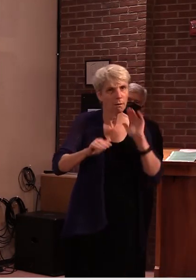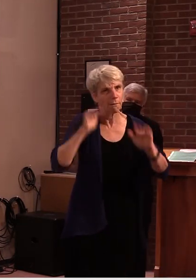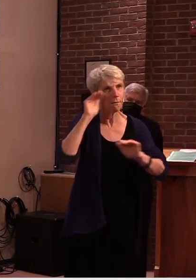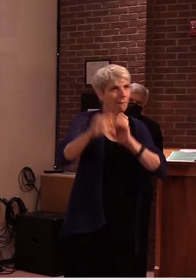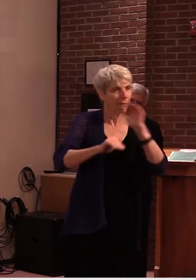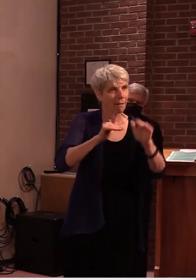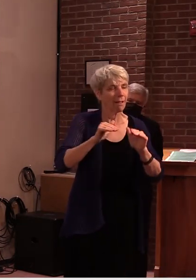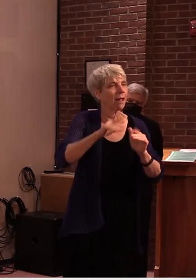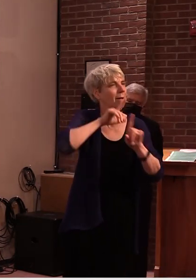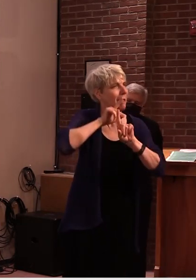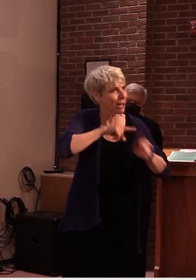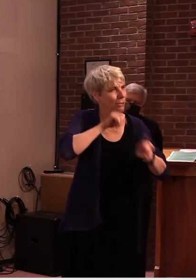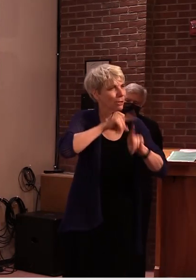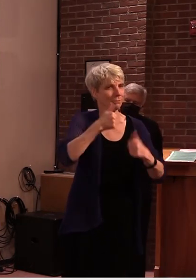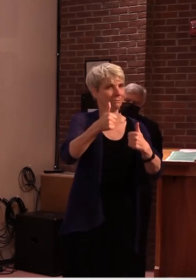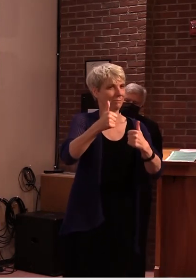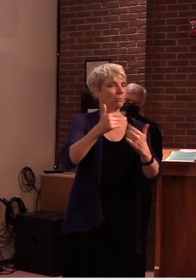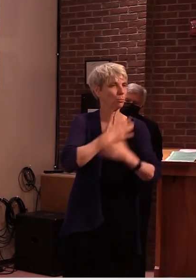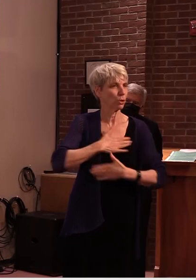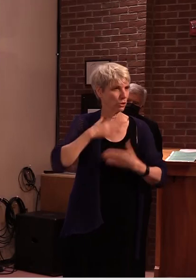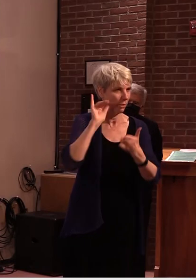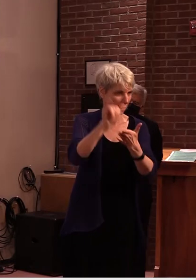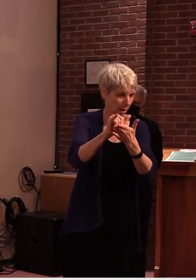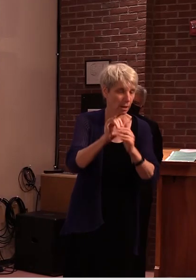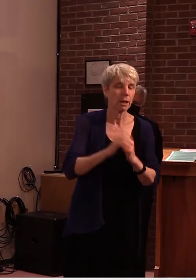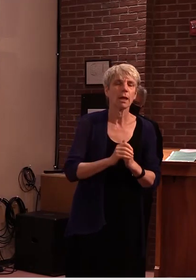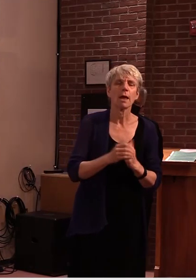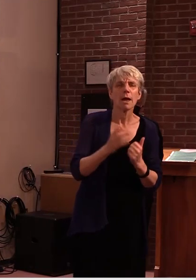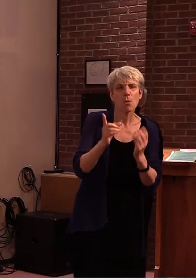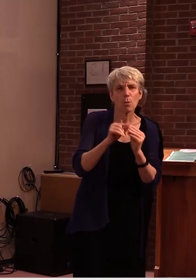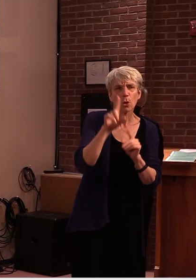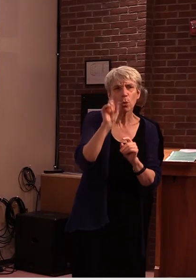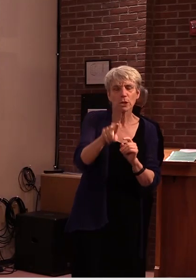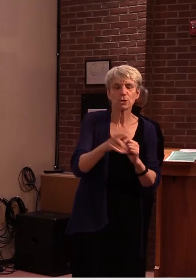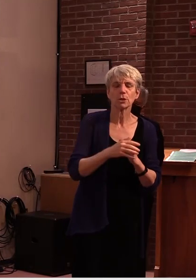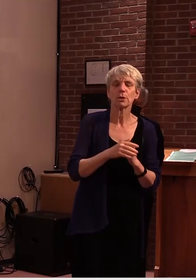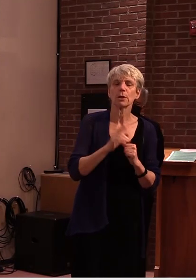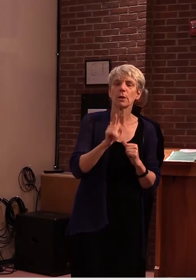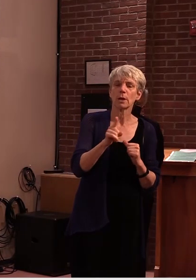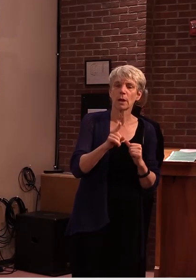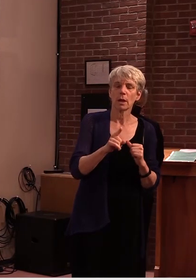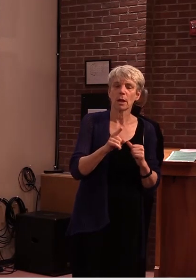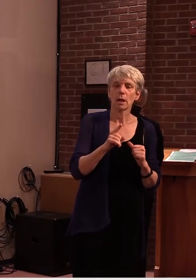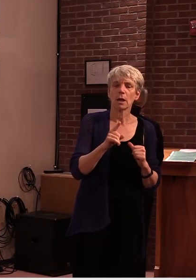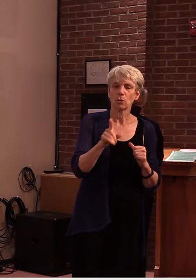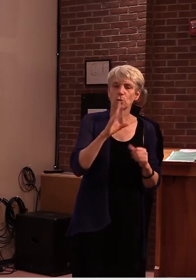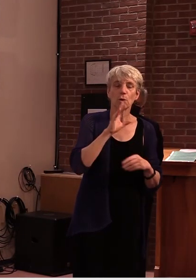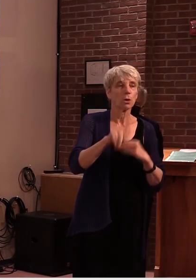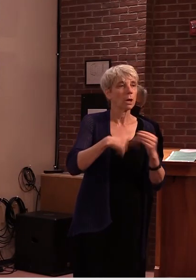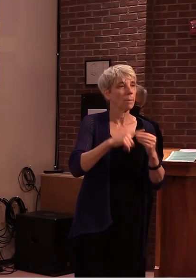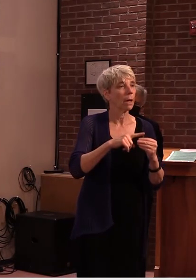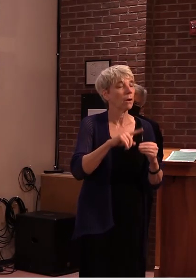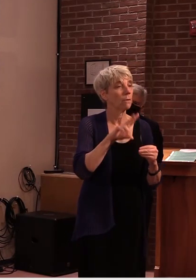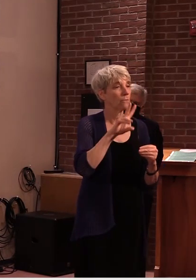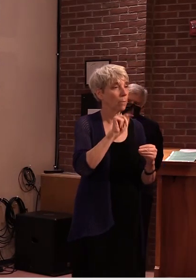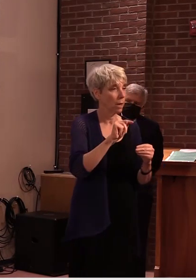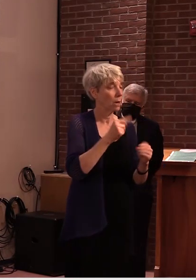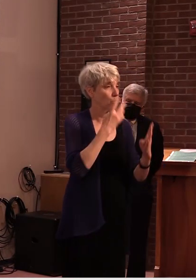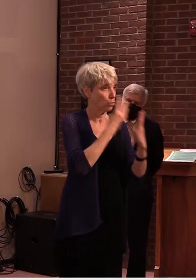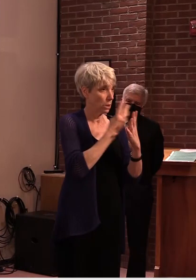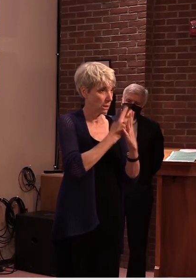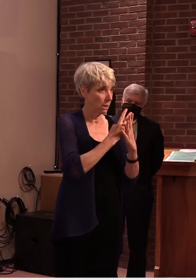today as well could you give me a little greater sense of how many of the open beds in the state of vermont do you think